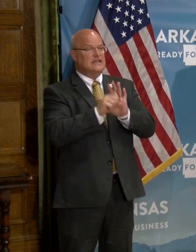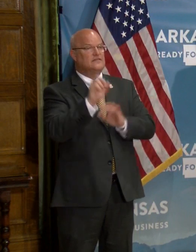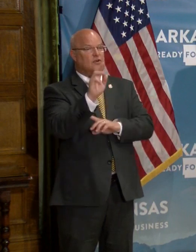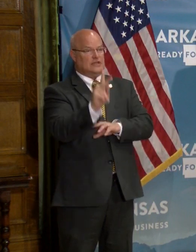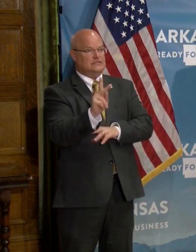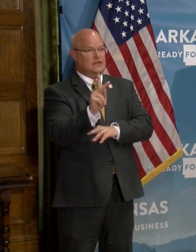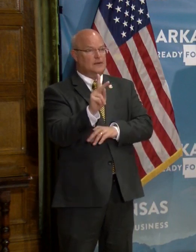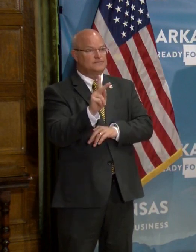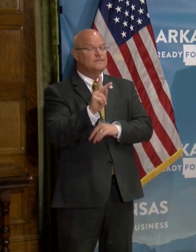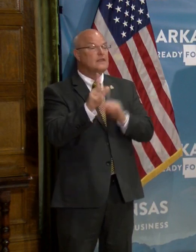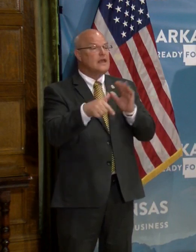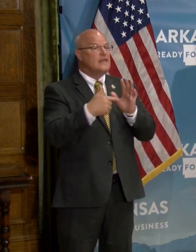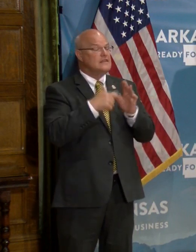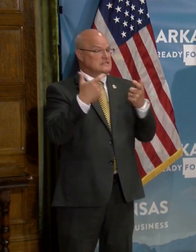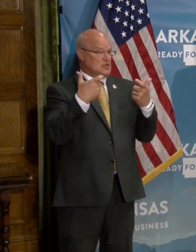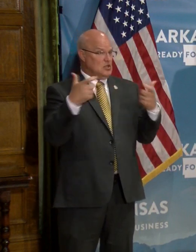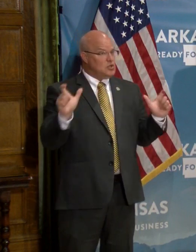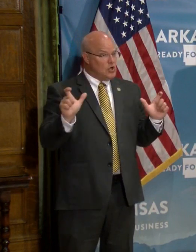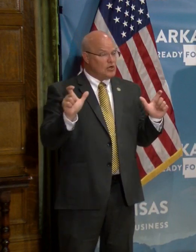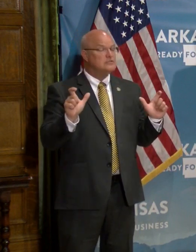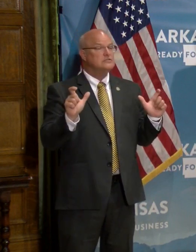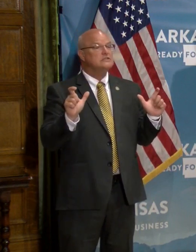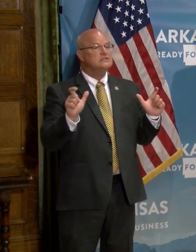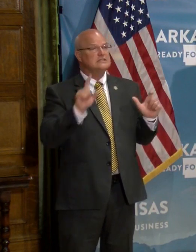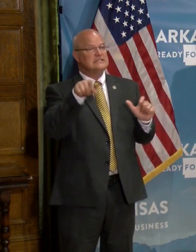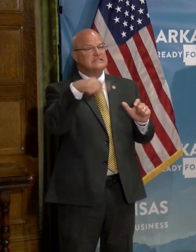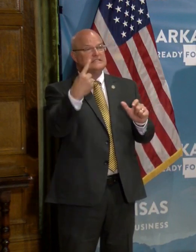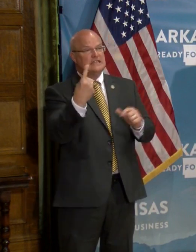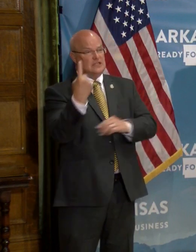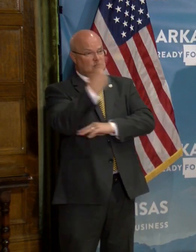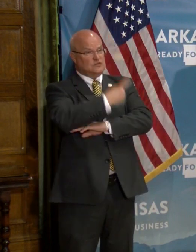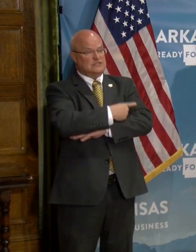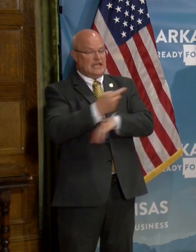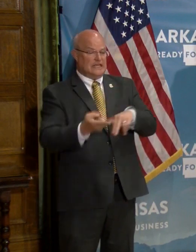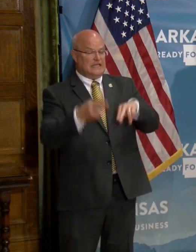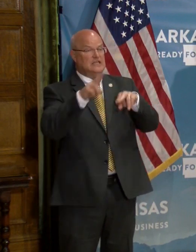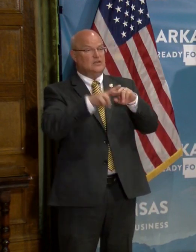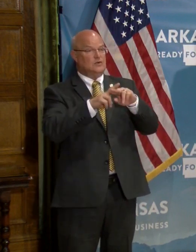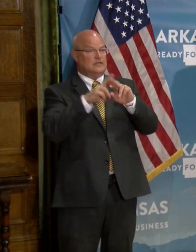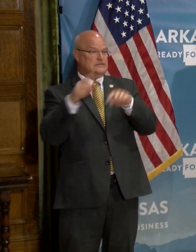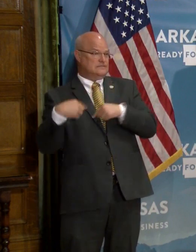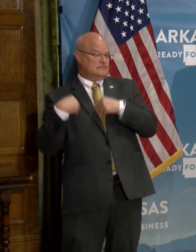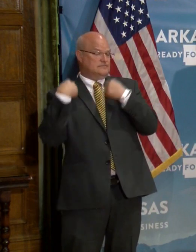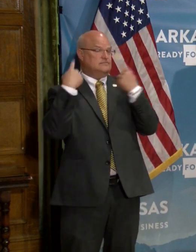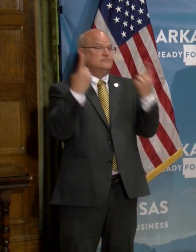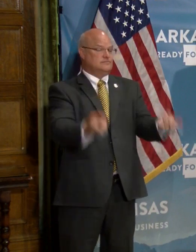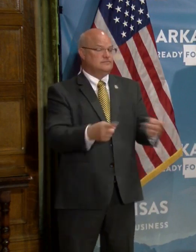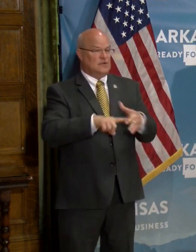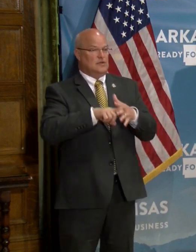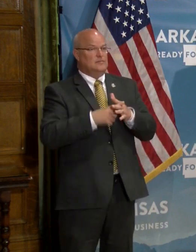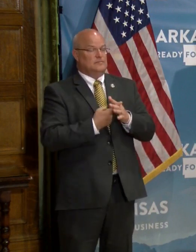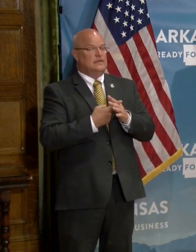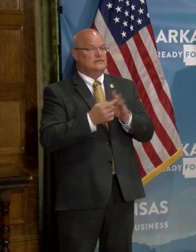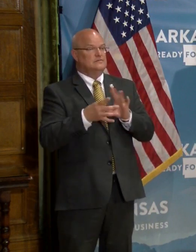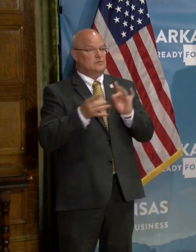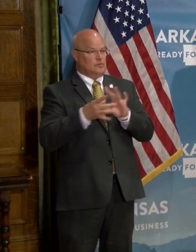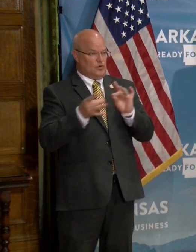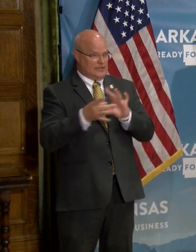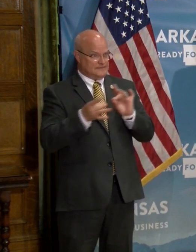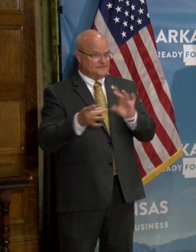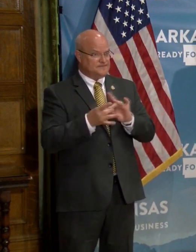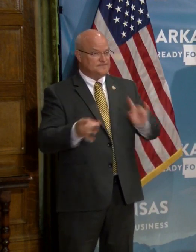of Arkansas. This is the largest single-day increase in cases since we have been reporting.